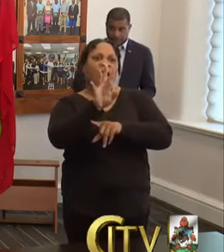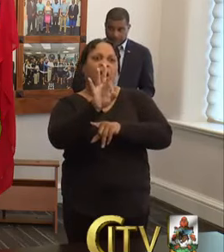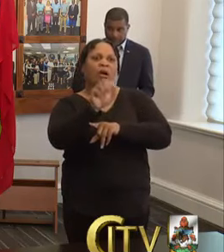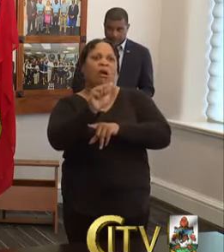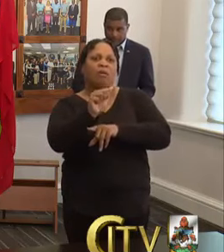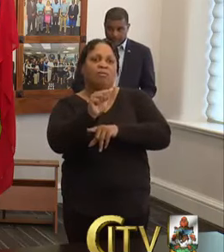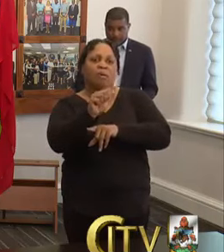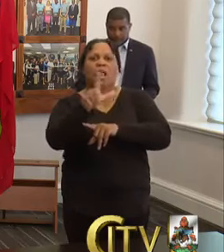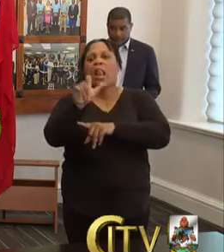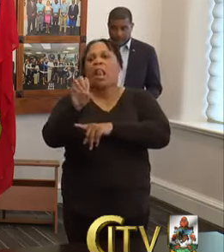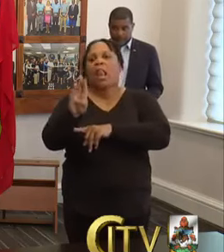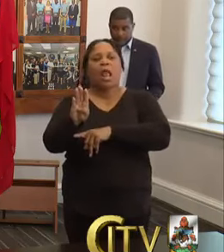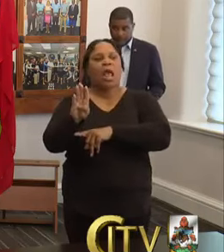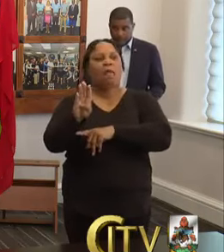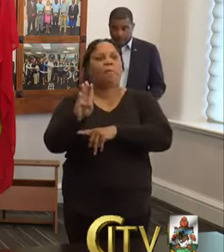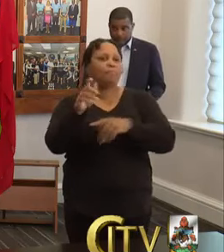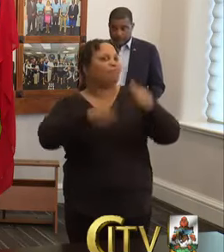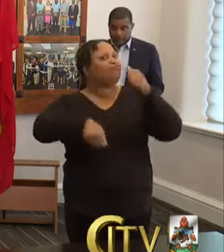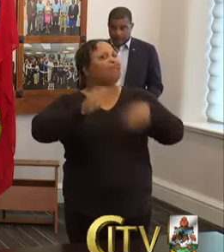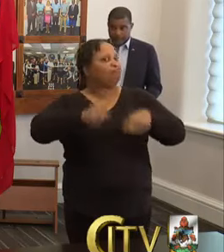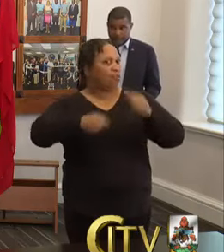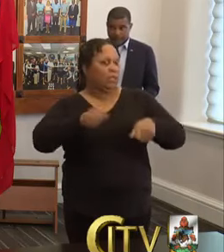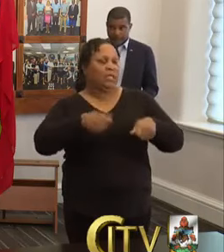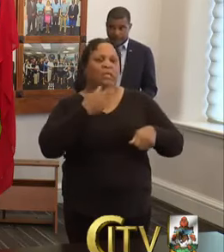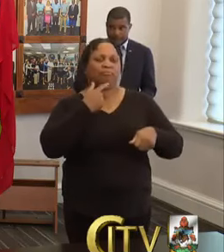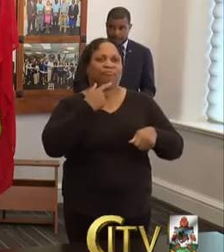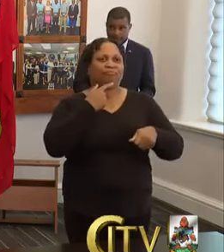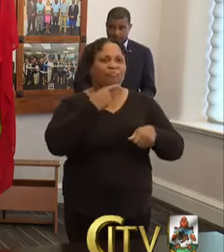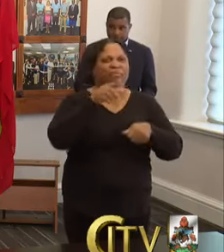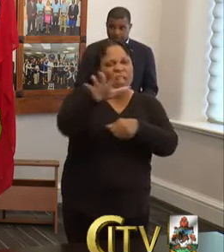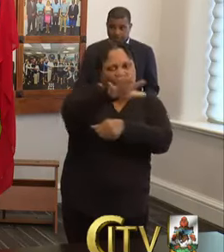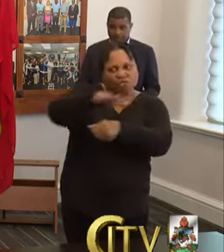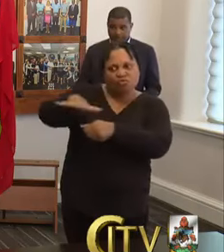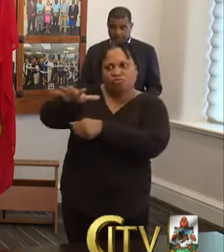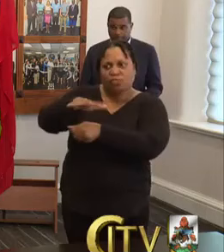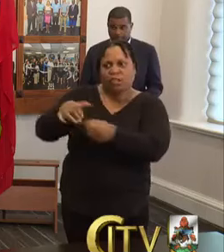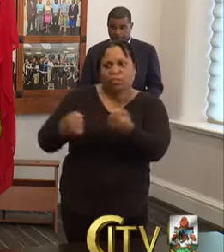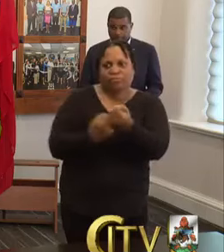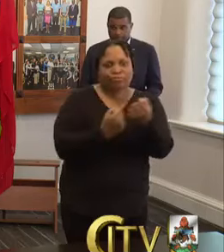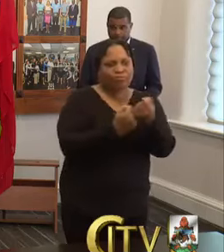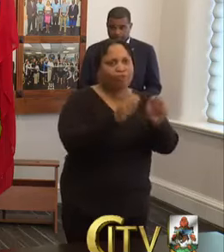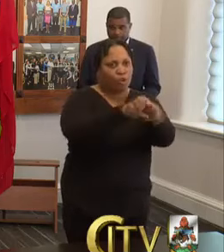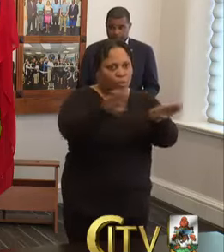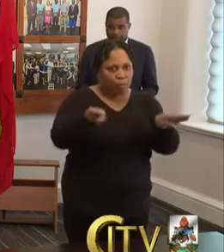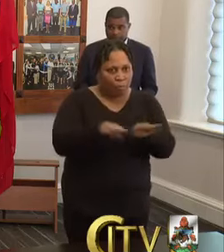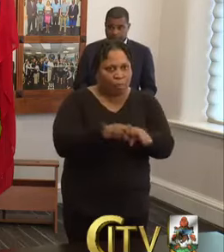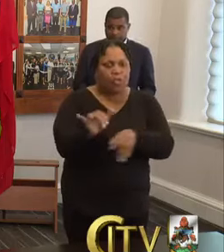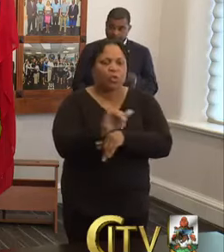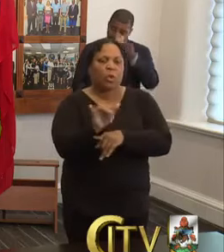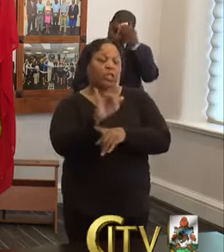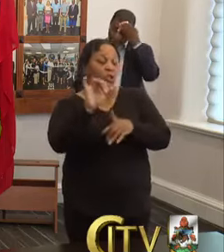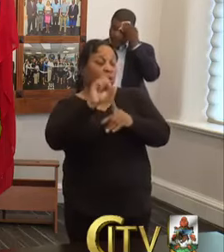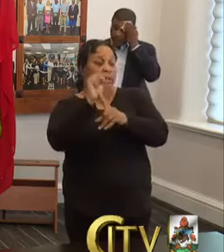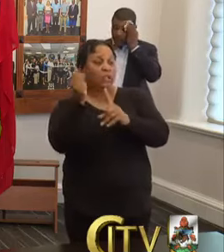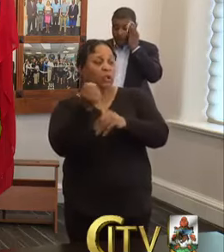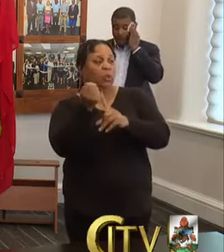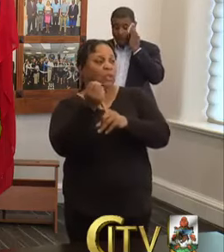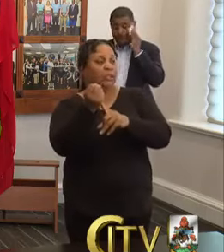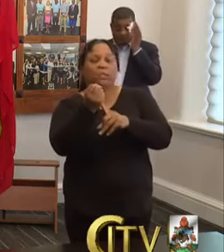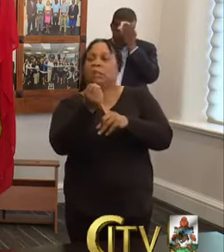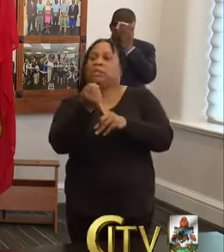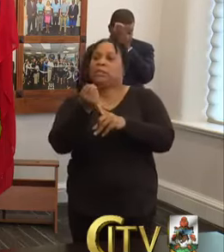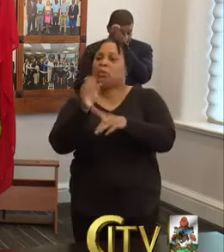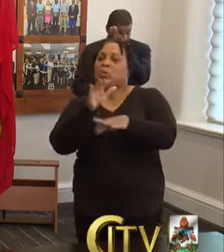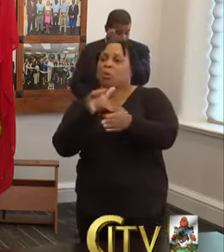in Trinidad that services all of the Caribbean region, including Bermuda. So in circumstances where there were issues where the